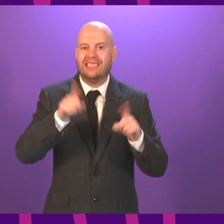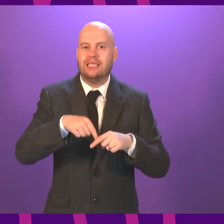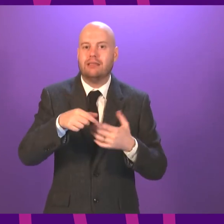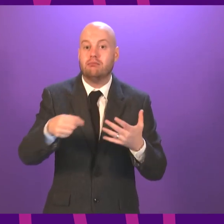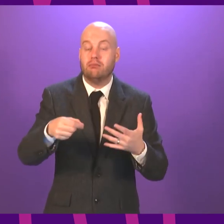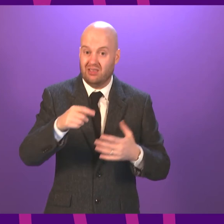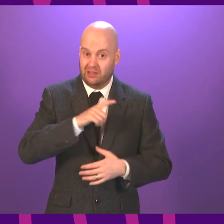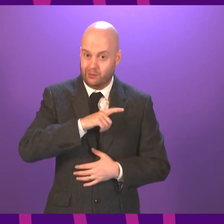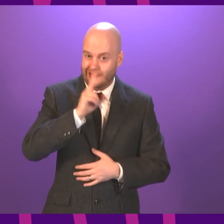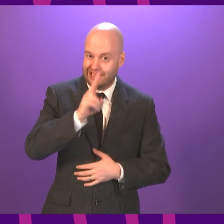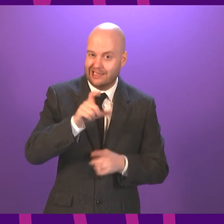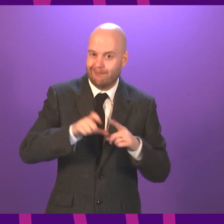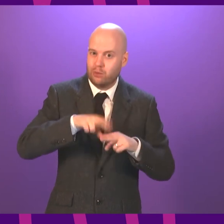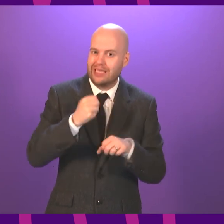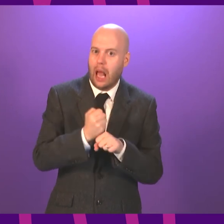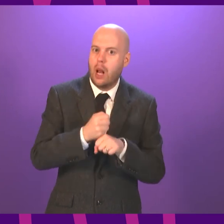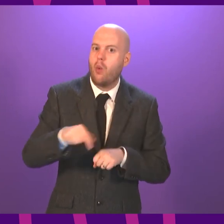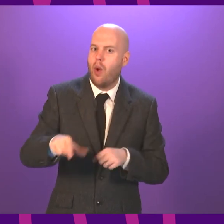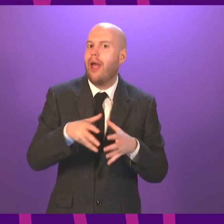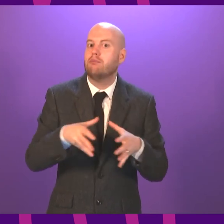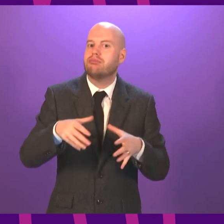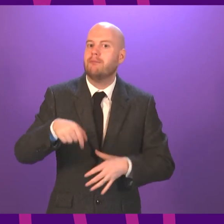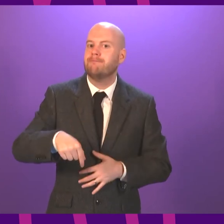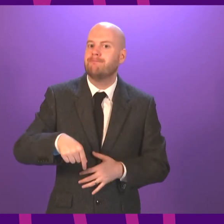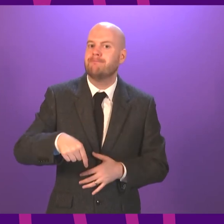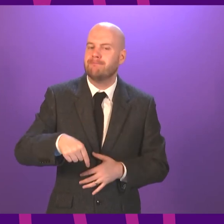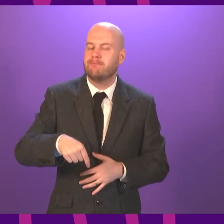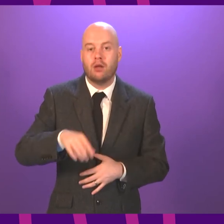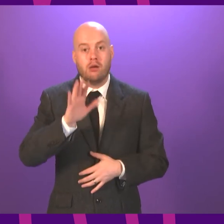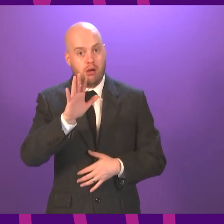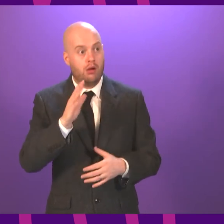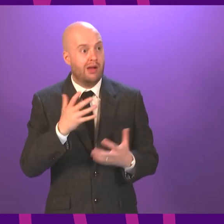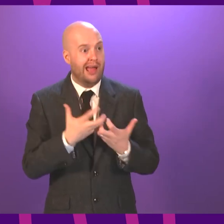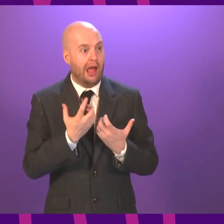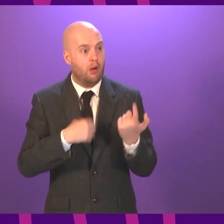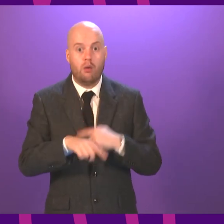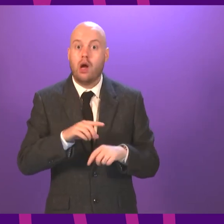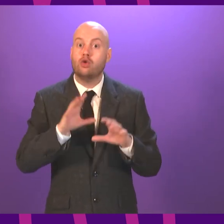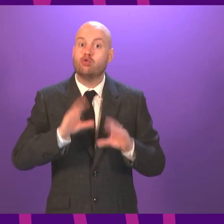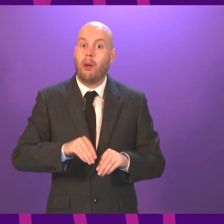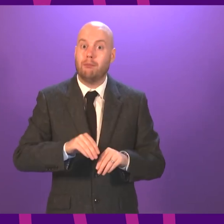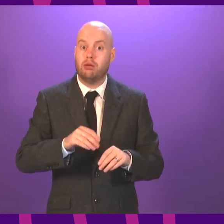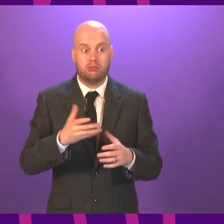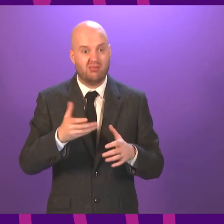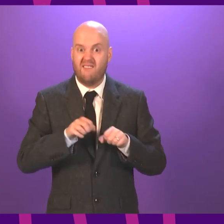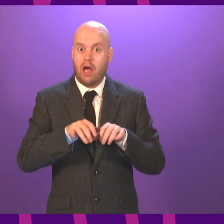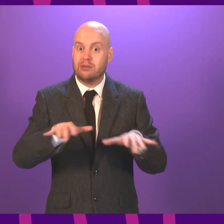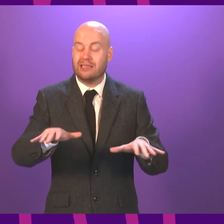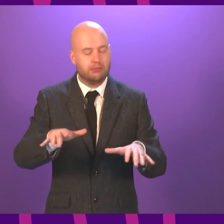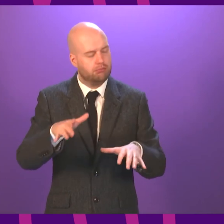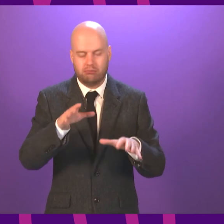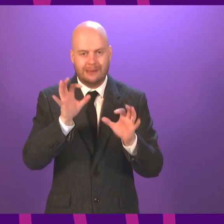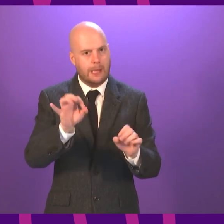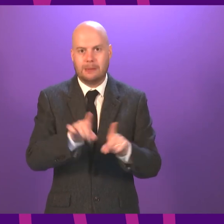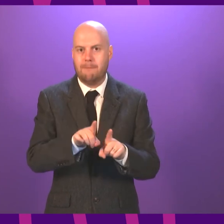Dumfries and Galloway Health Board area. But the way we stop this virus spreading is the same for every variant. It all of the